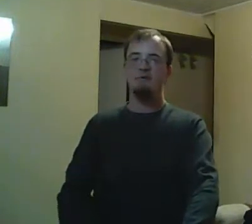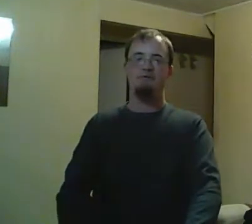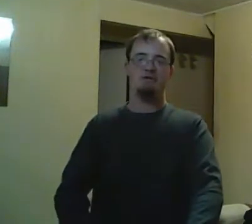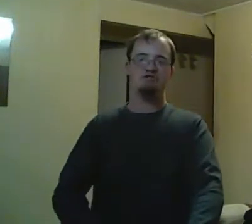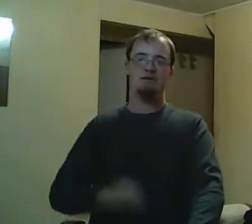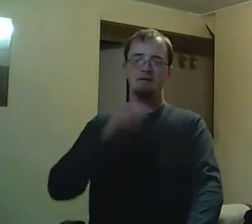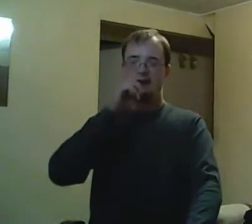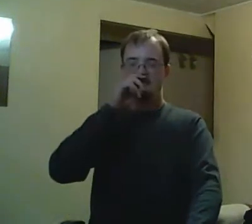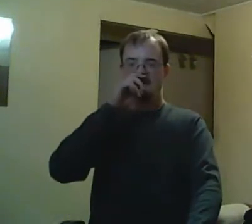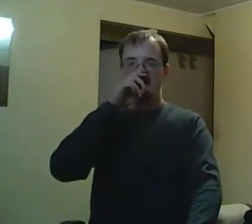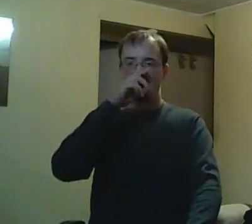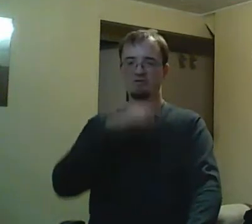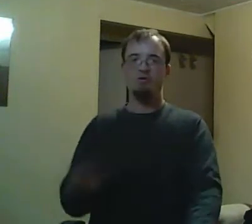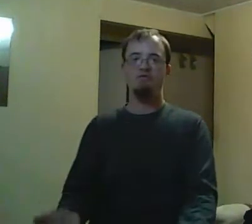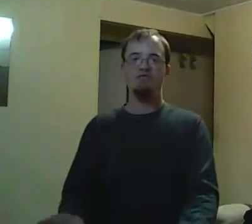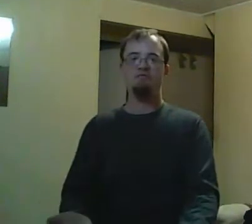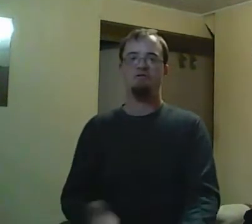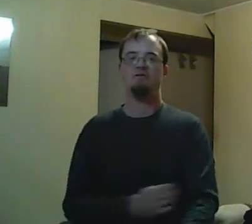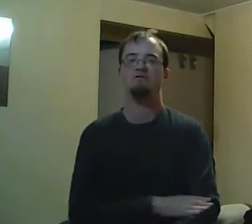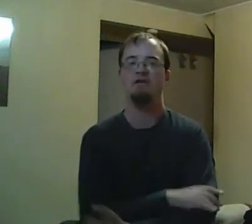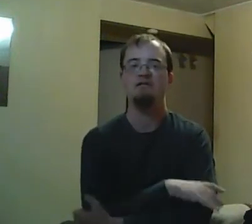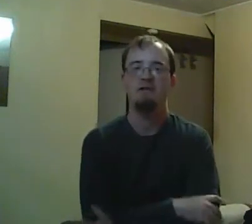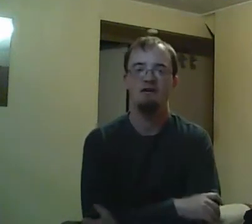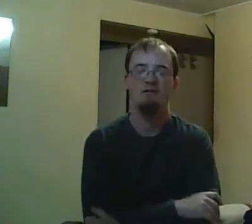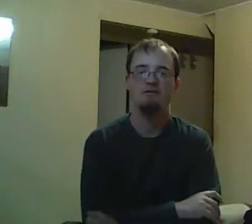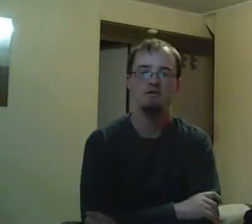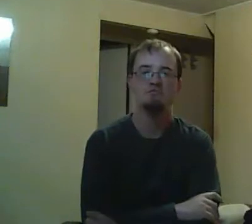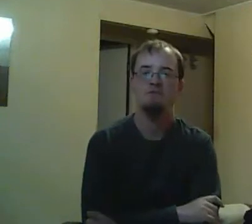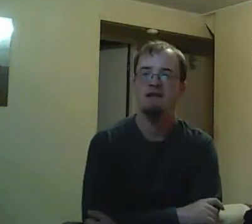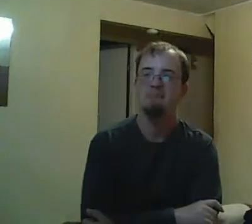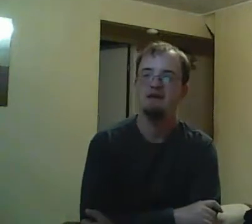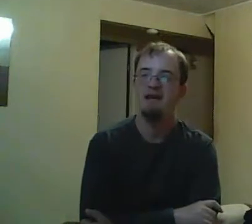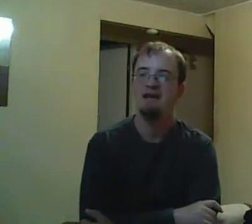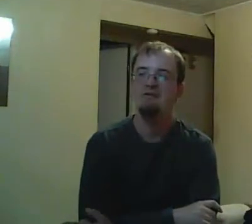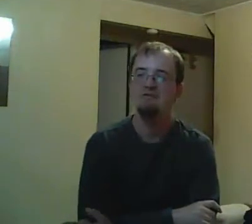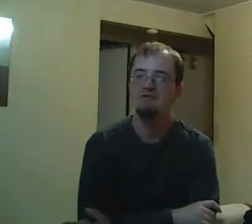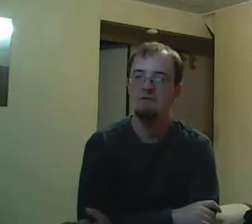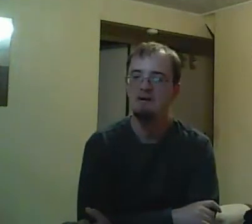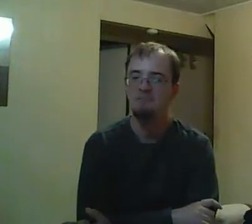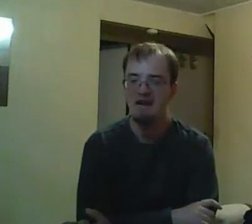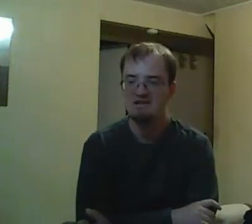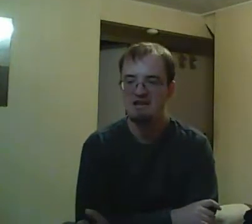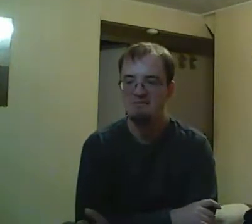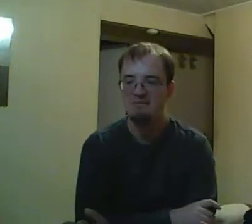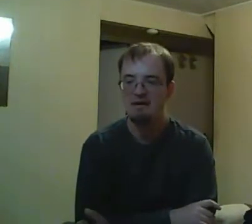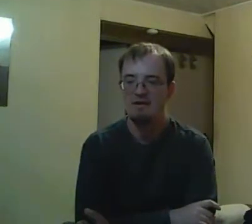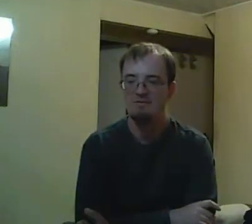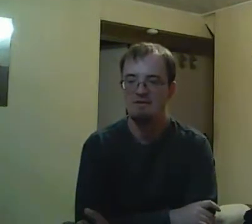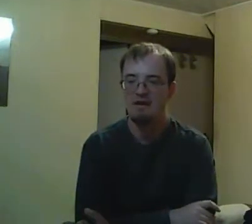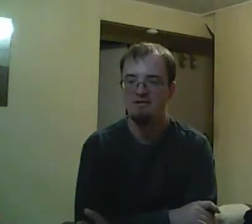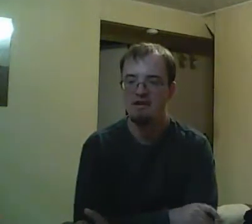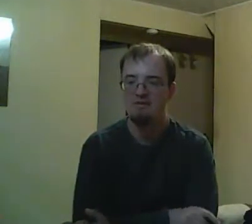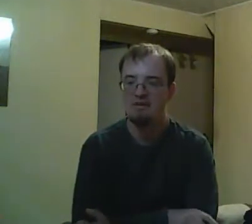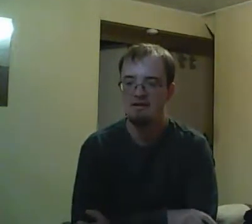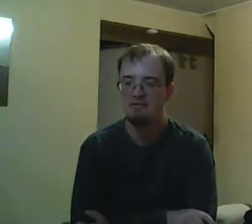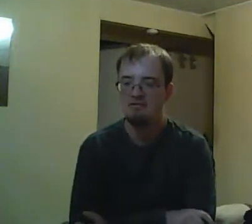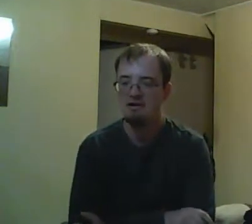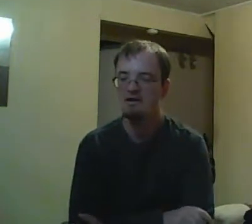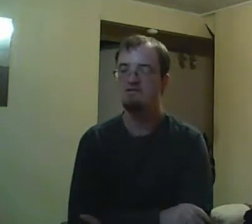board knew about Rick being troublesome going back to Jurassic, they would have told Radich. Unfortunately, Marco and Alex go